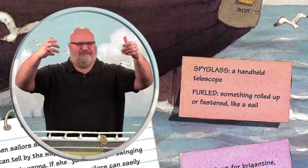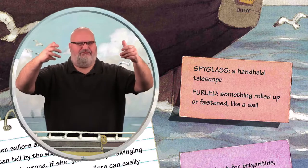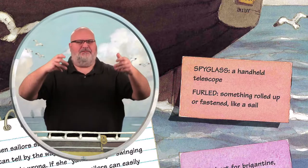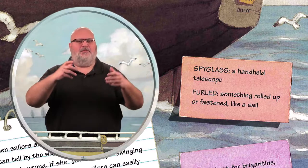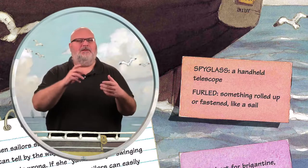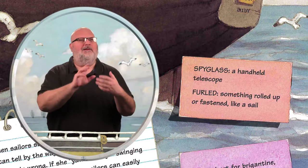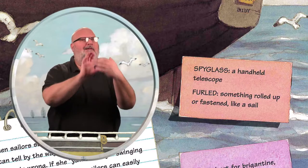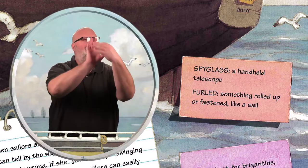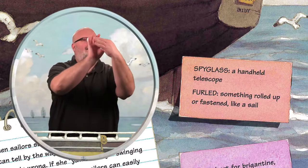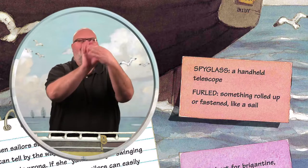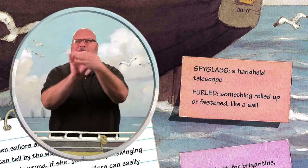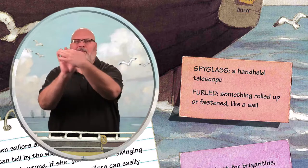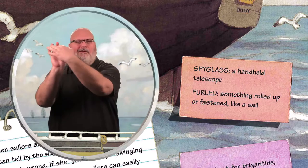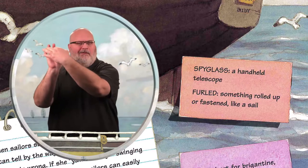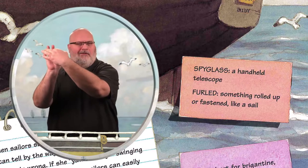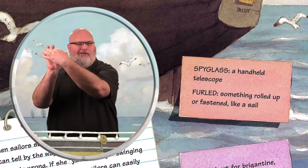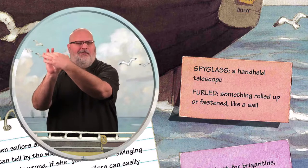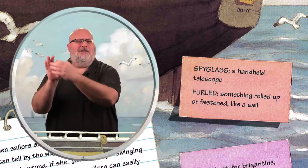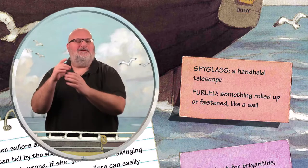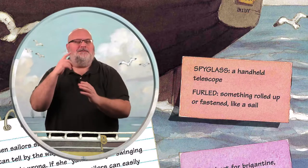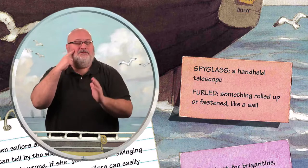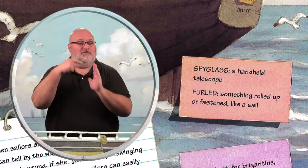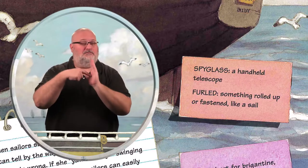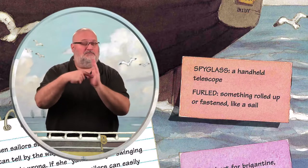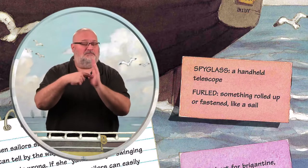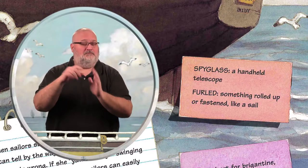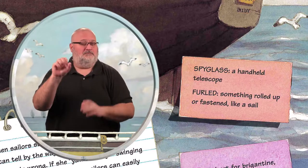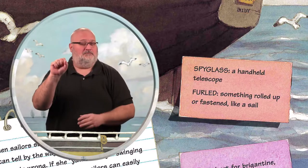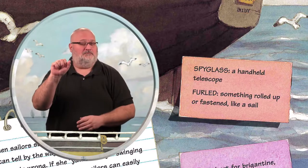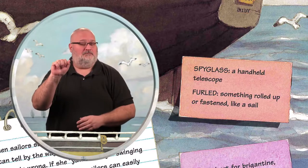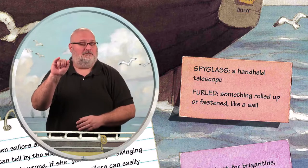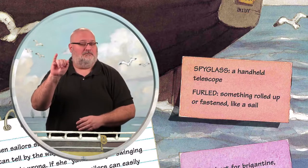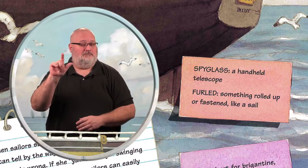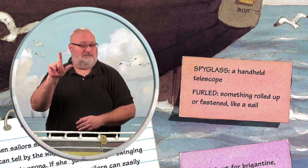Something rolled up, or fastened, like a sail.